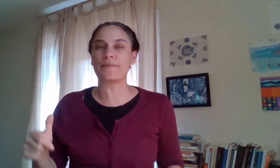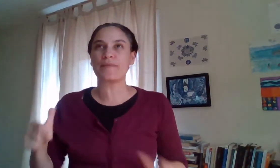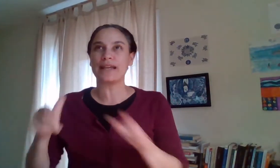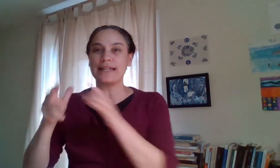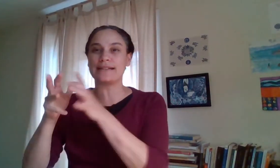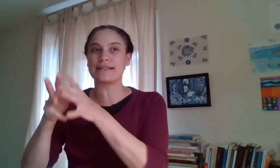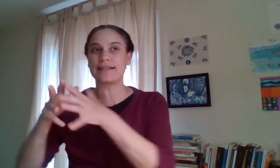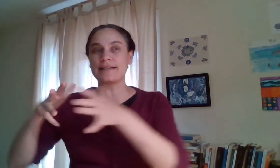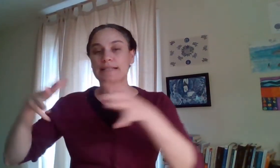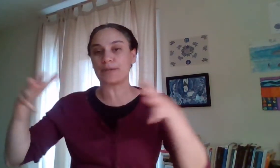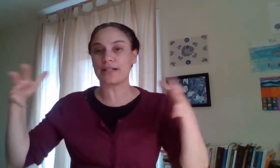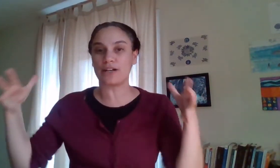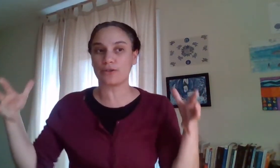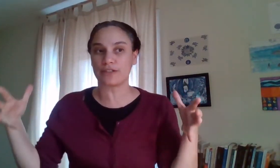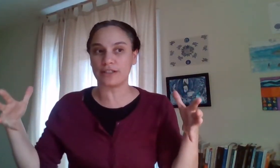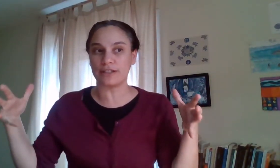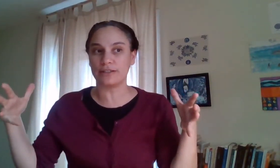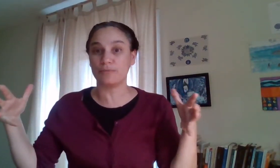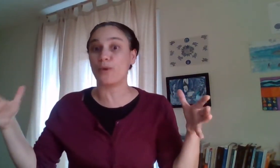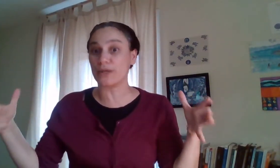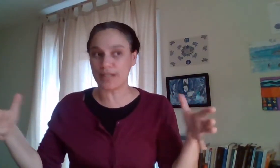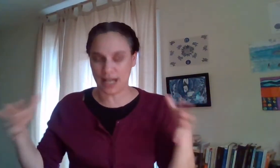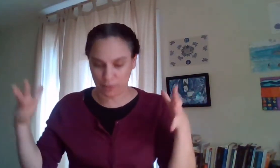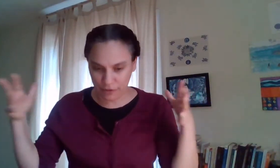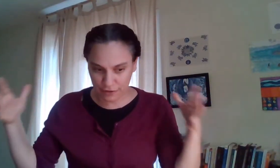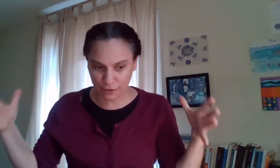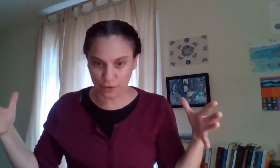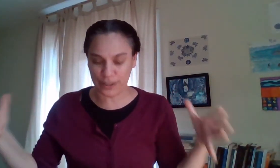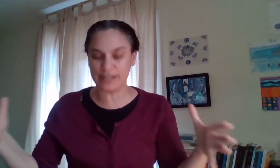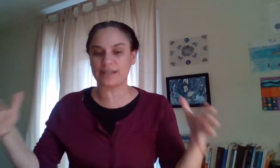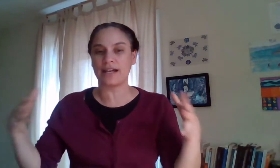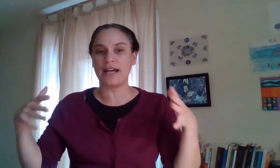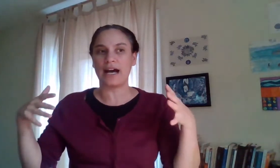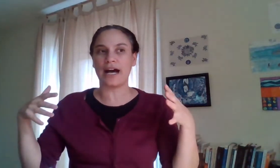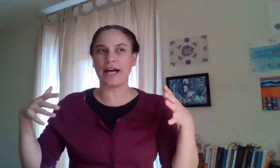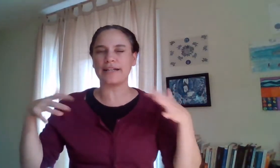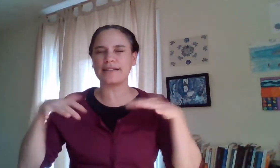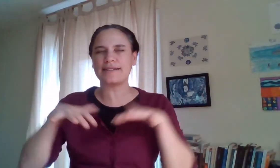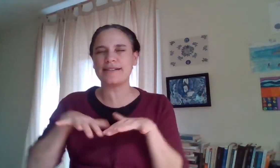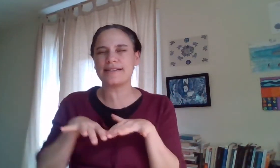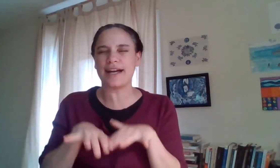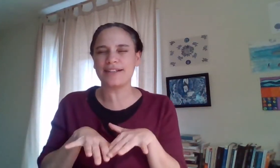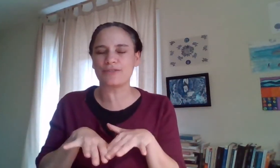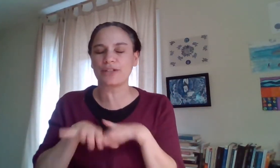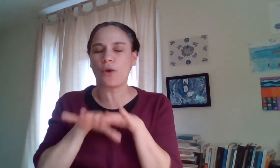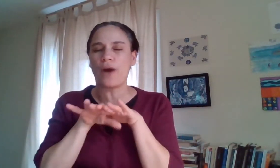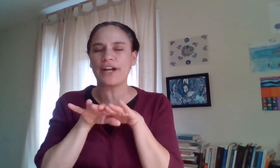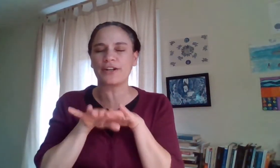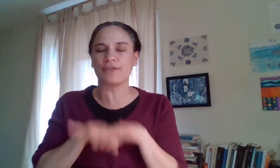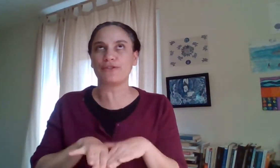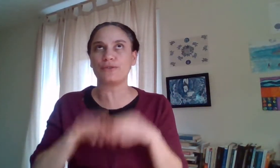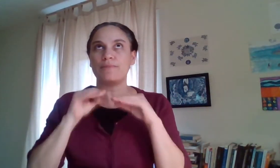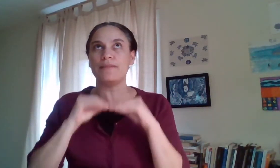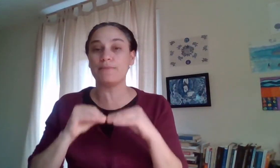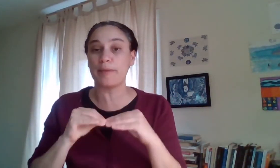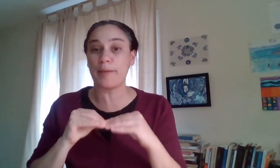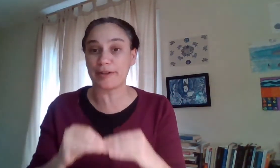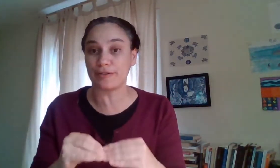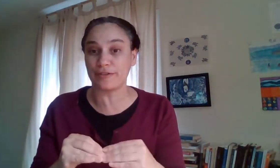is still spread out over more time over four weeks uh it is designed to require of you the minimum amount of